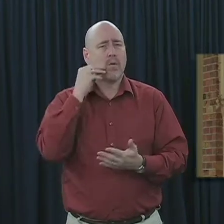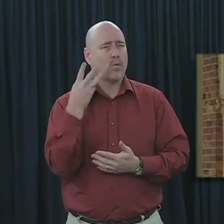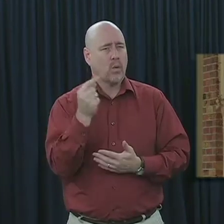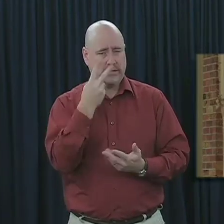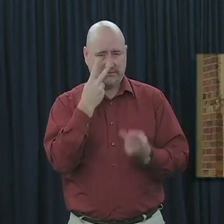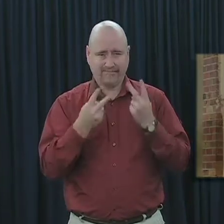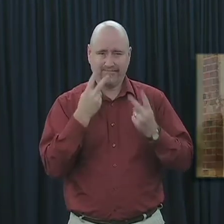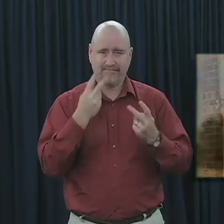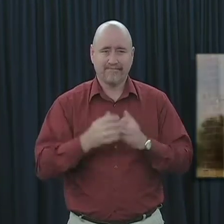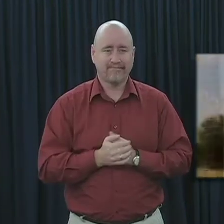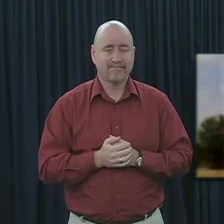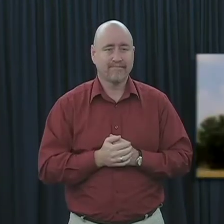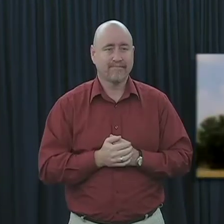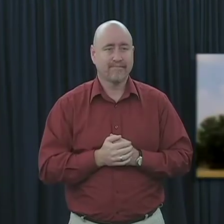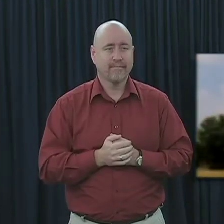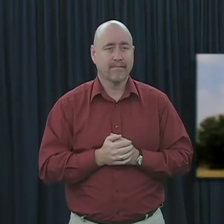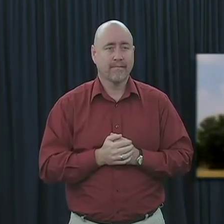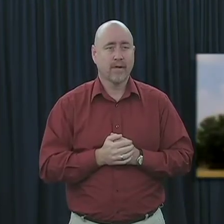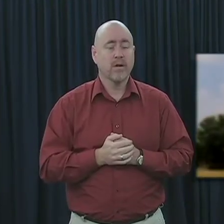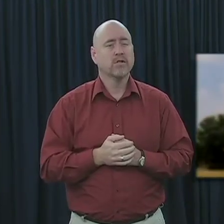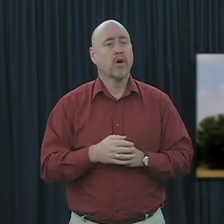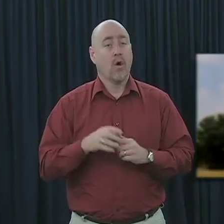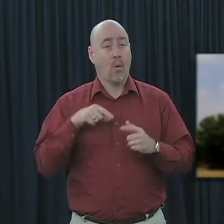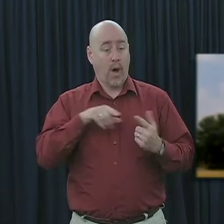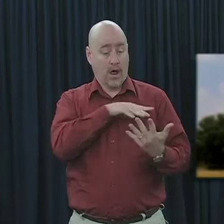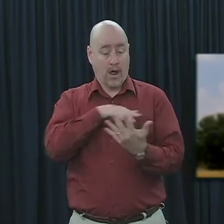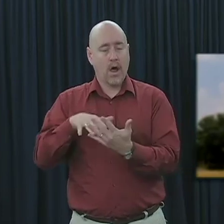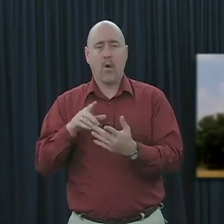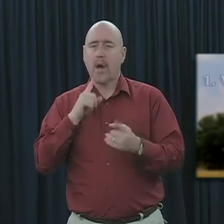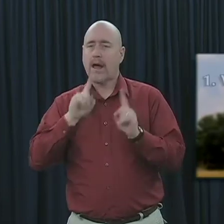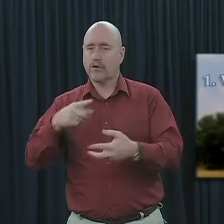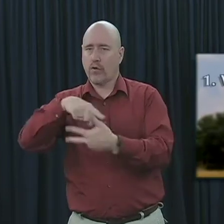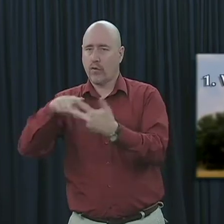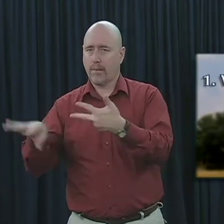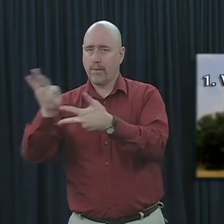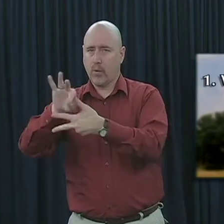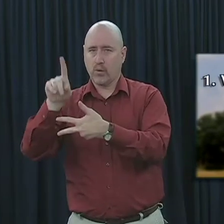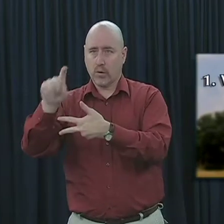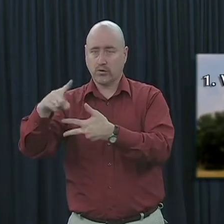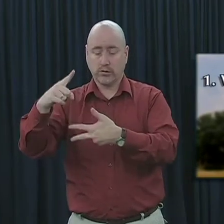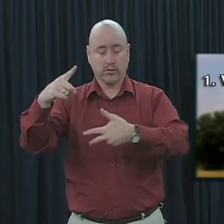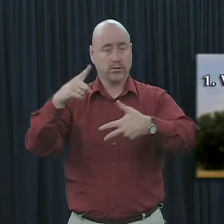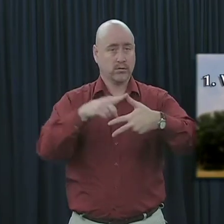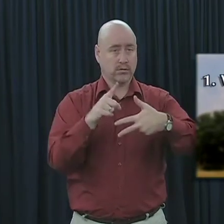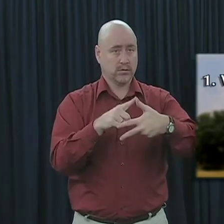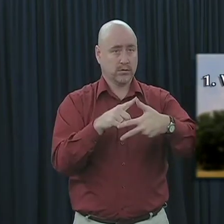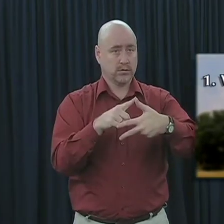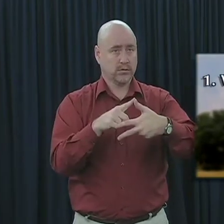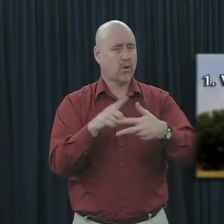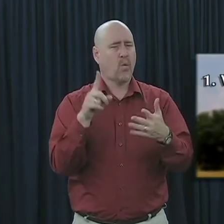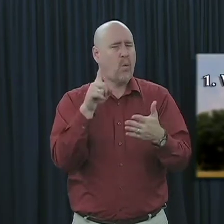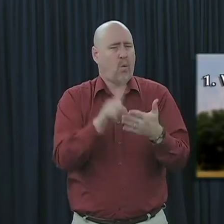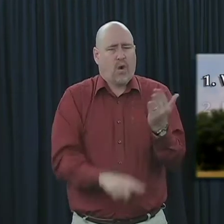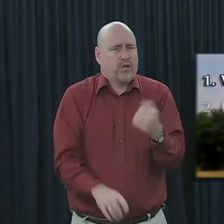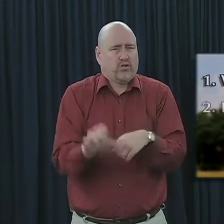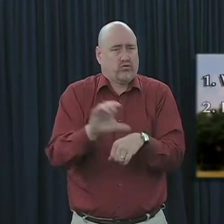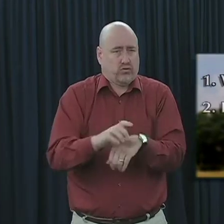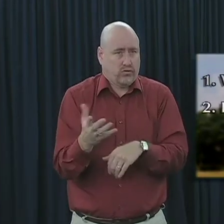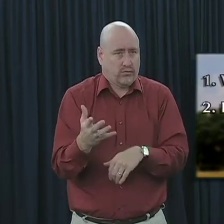And as we do, let's answer three very important questions. Number one, what is the church? Number two,